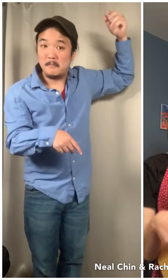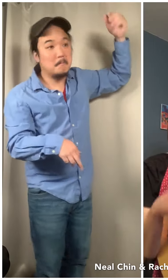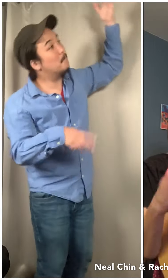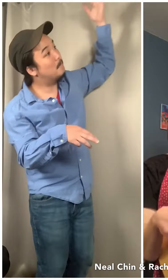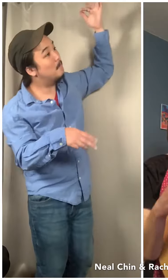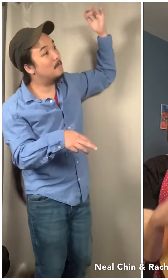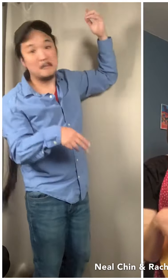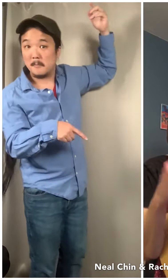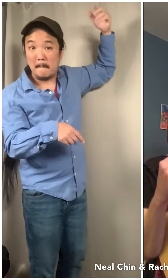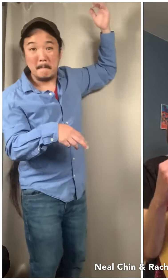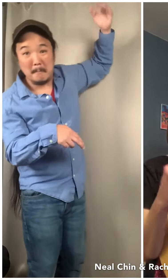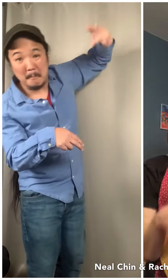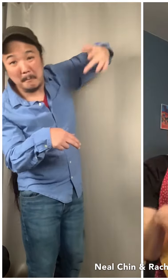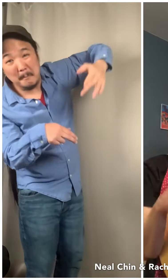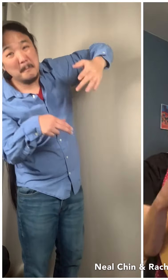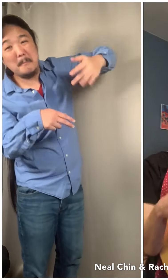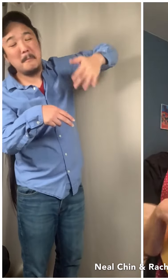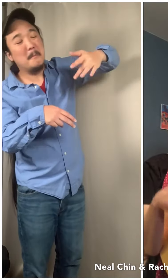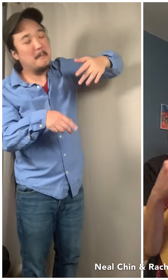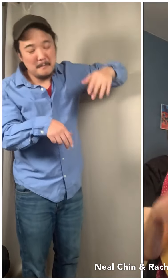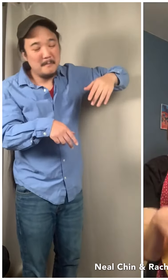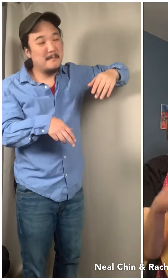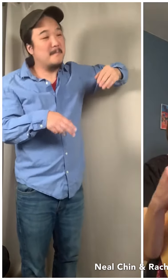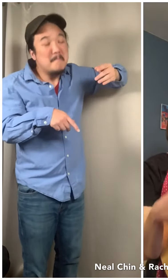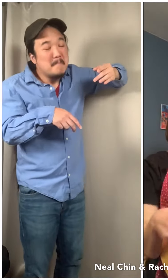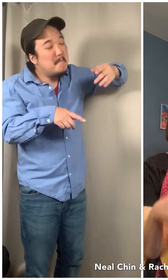go Mr. Chin.